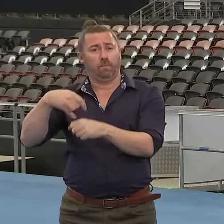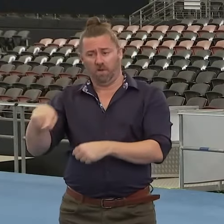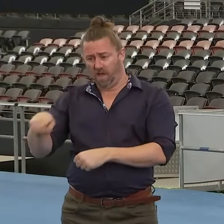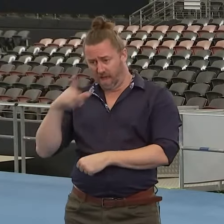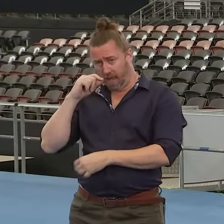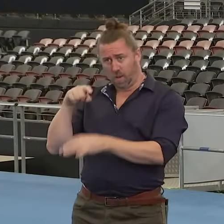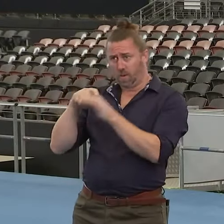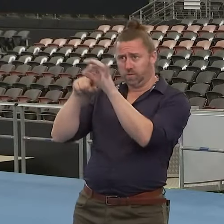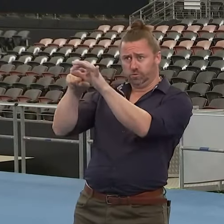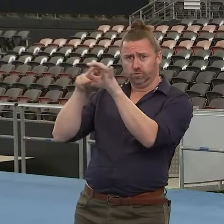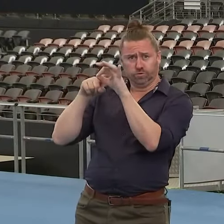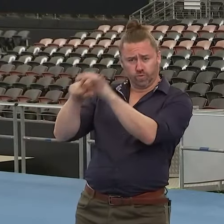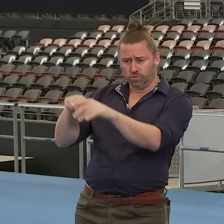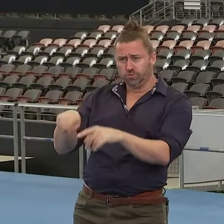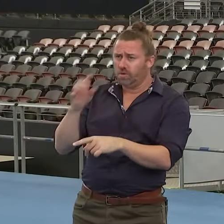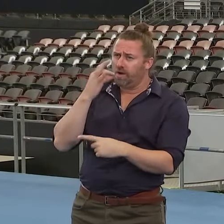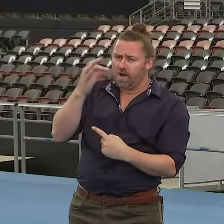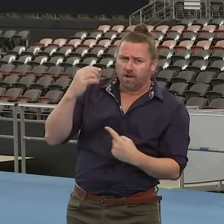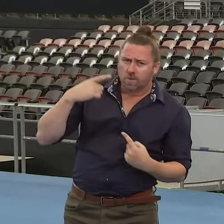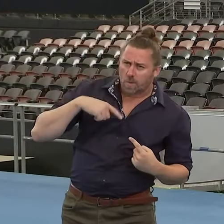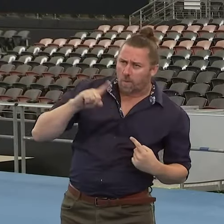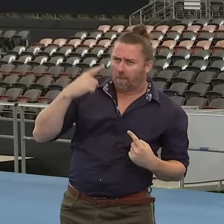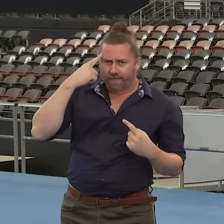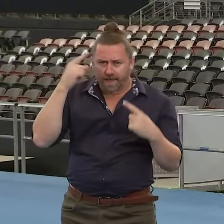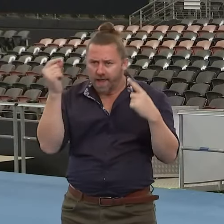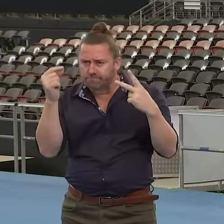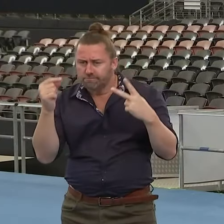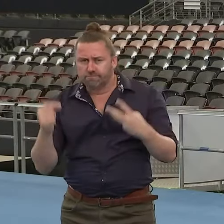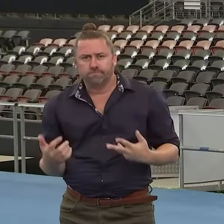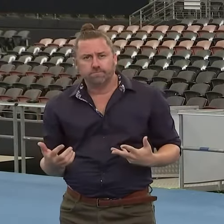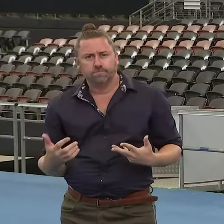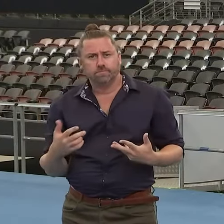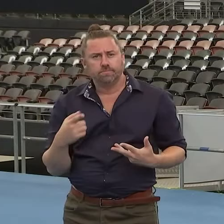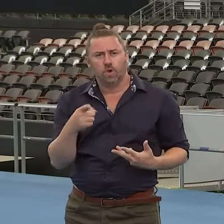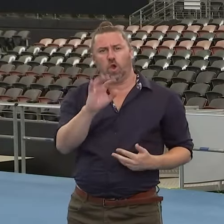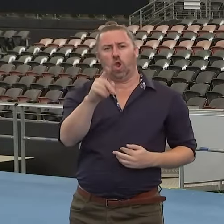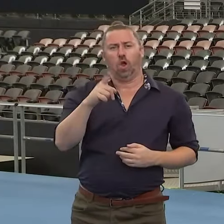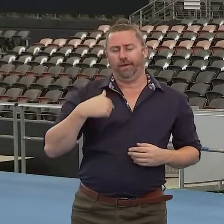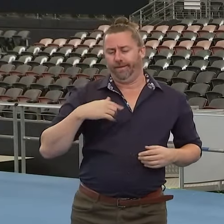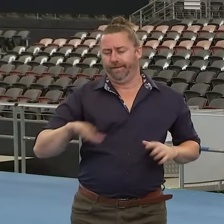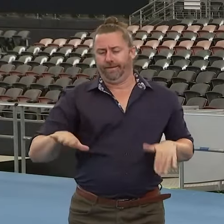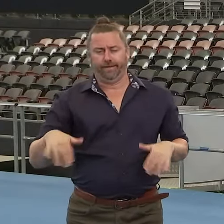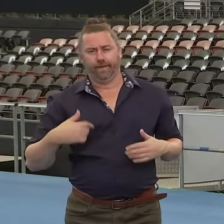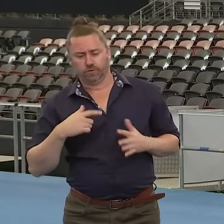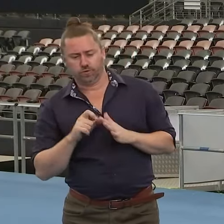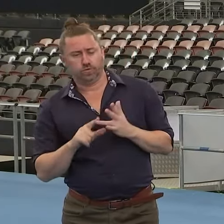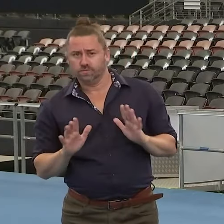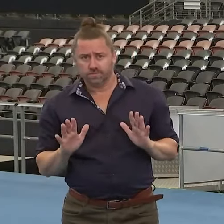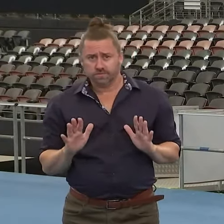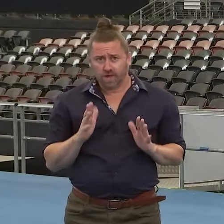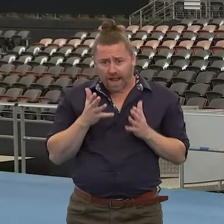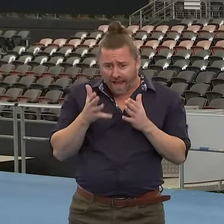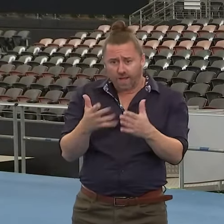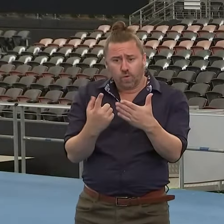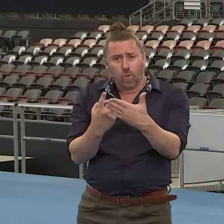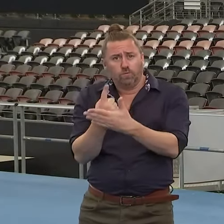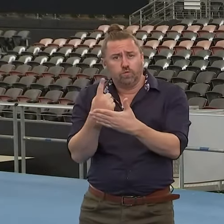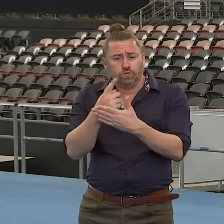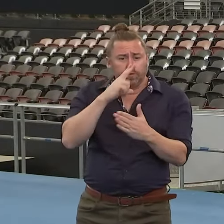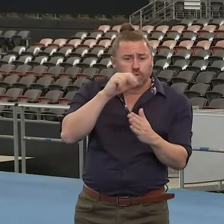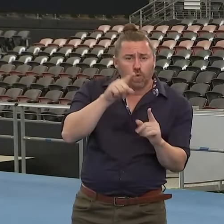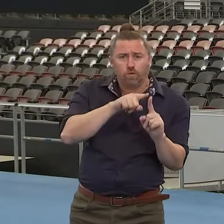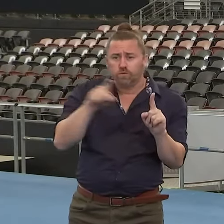conversation or go into any one of our vaccination clinics and talk to the staff there. And they can explain any concerns, any queries